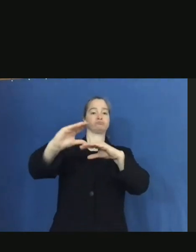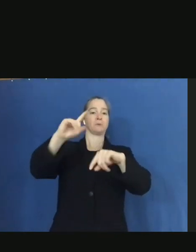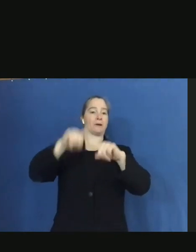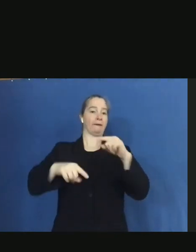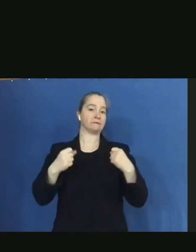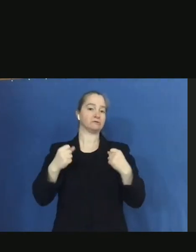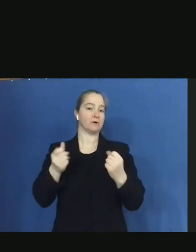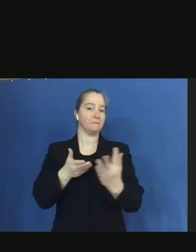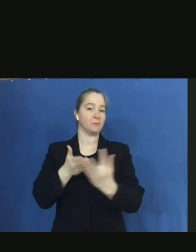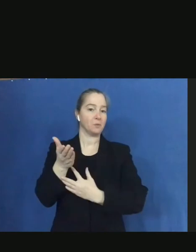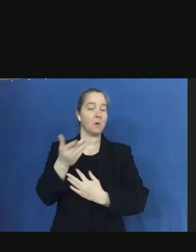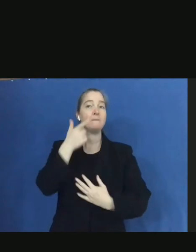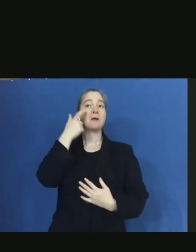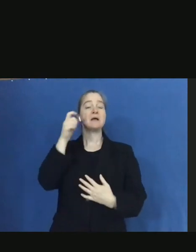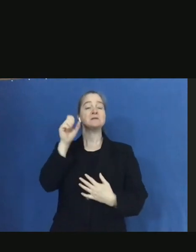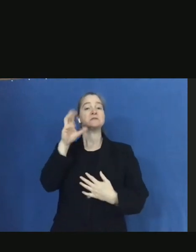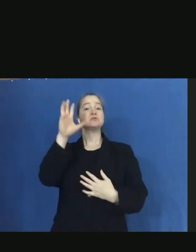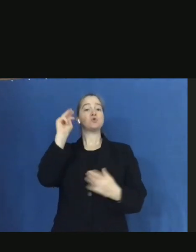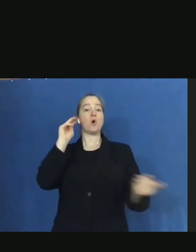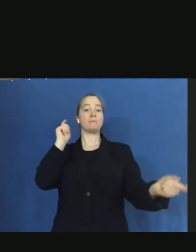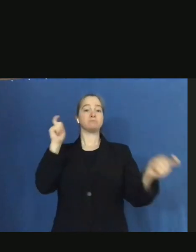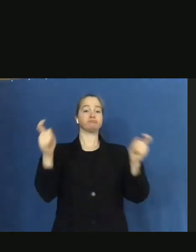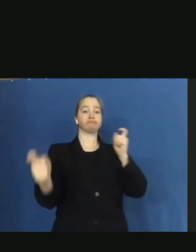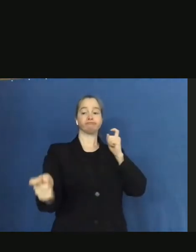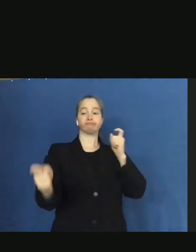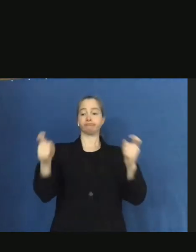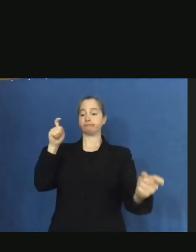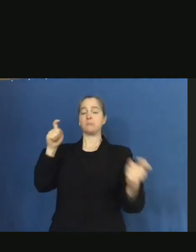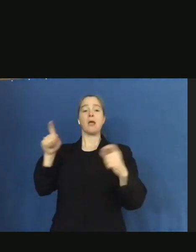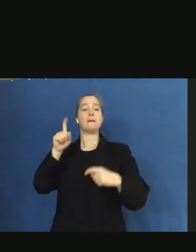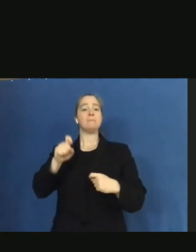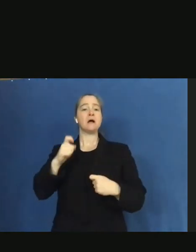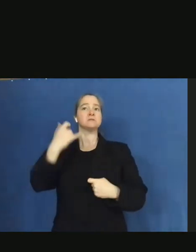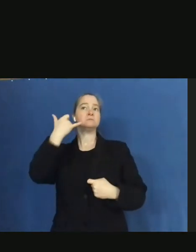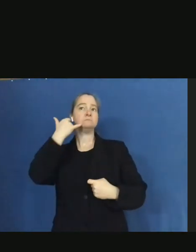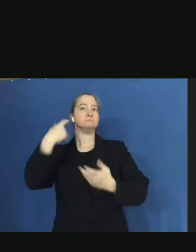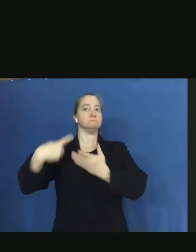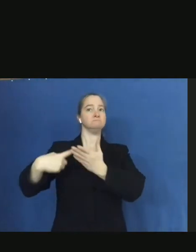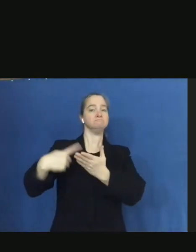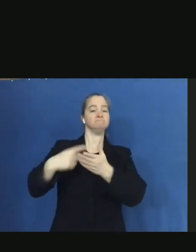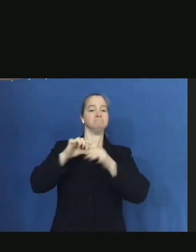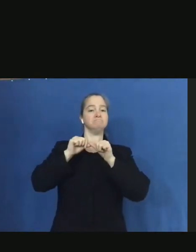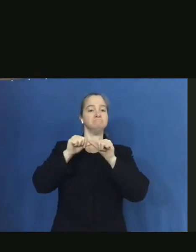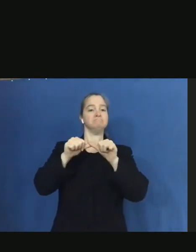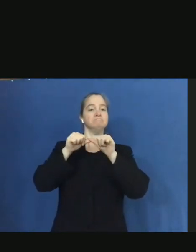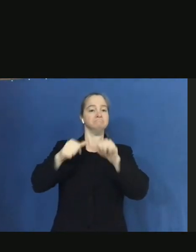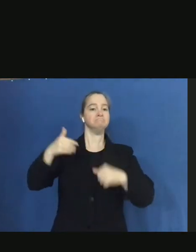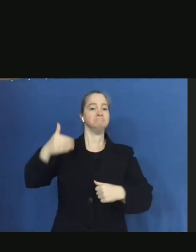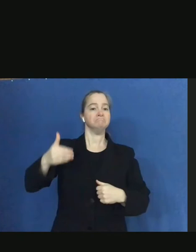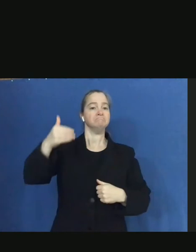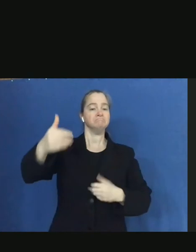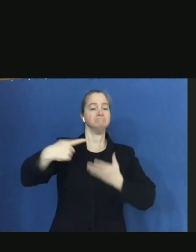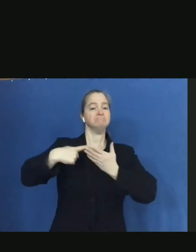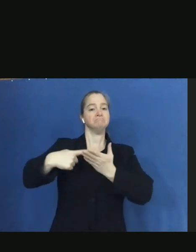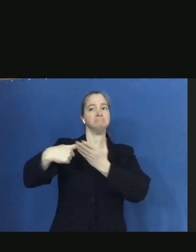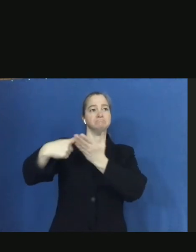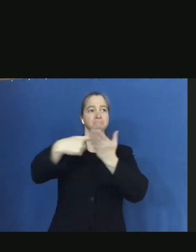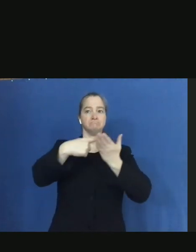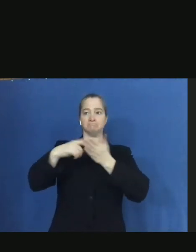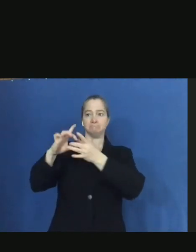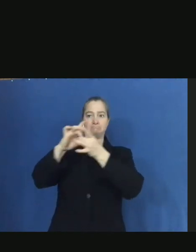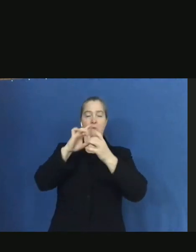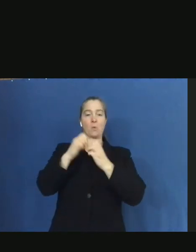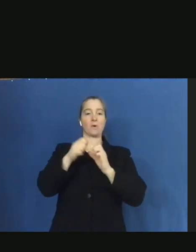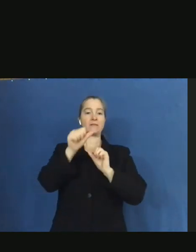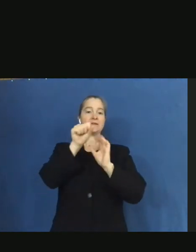dynamic and conditions change rapidly, it requires regular coordination and continual communication among state agencies, neighboring states,